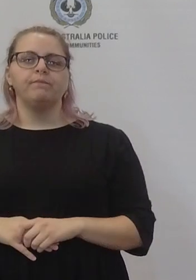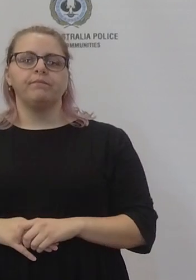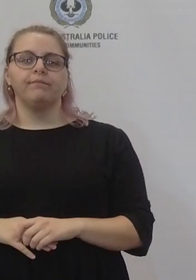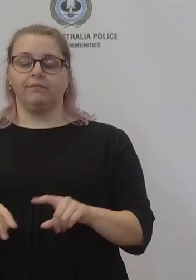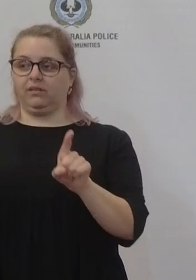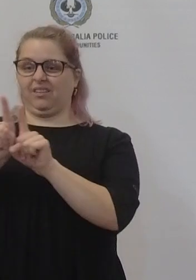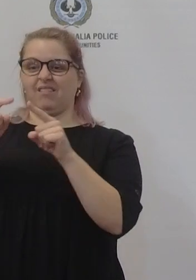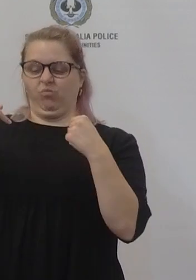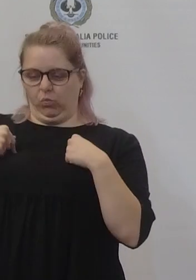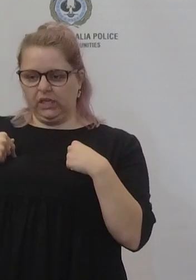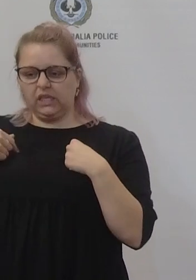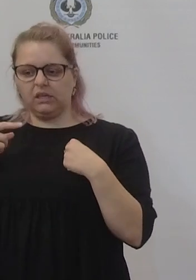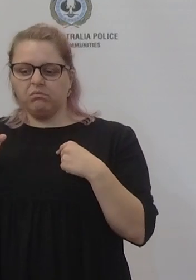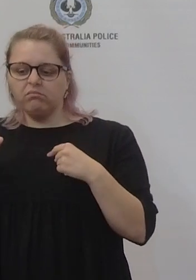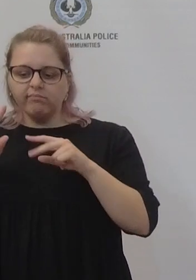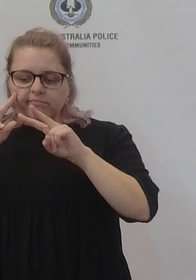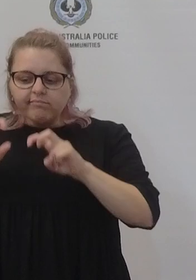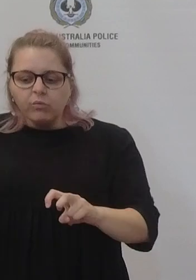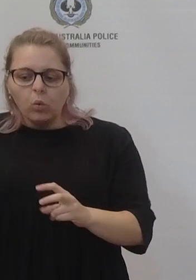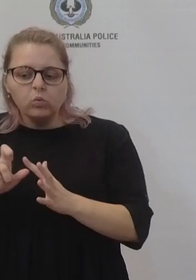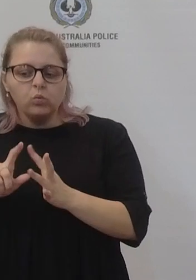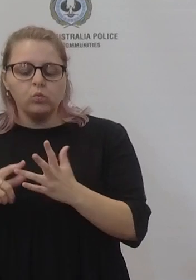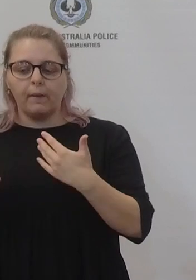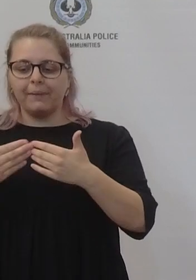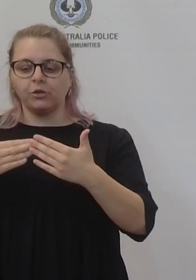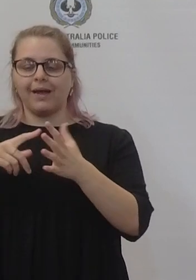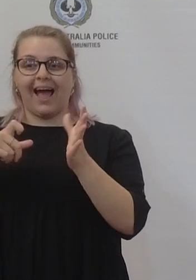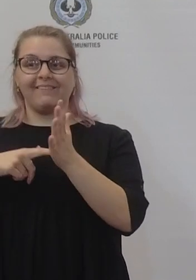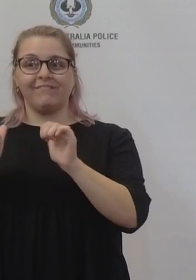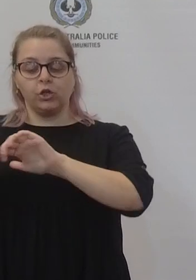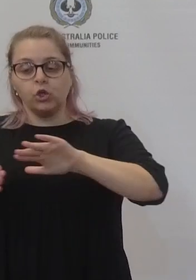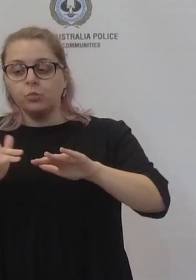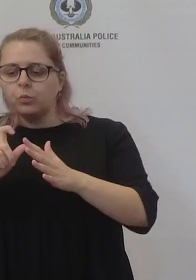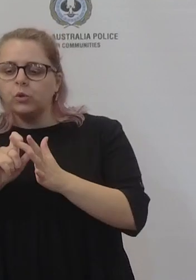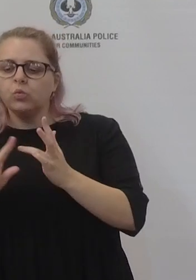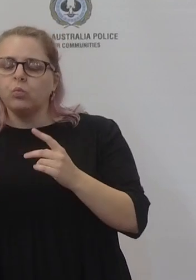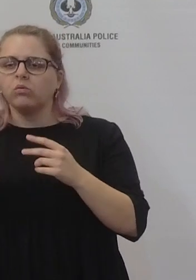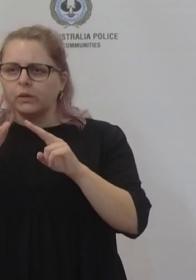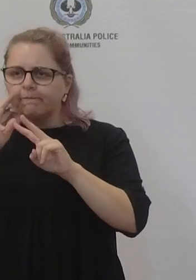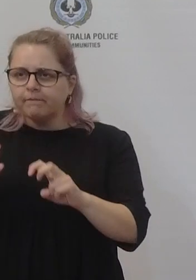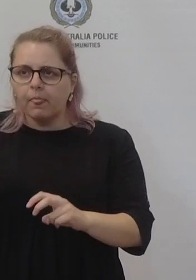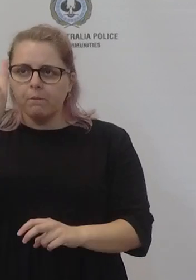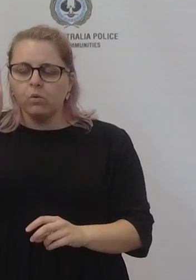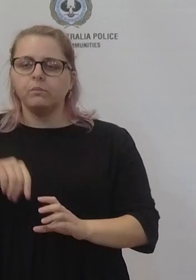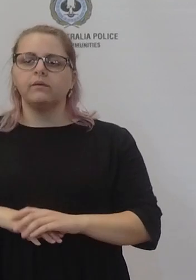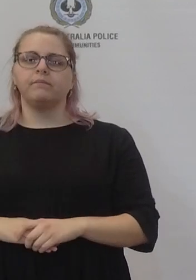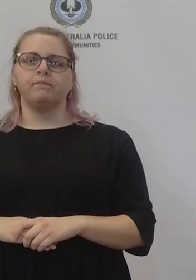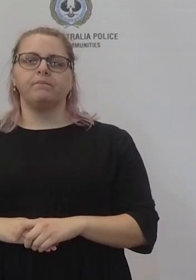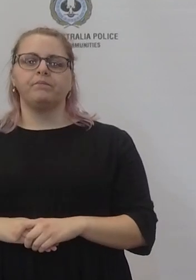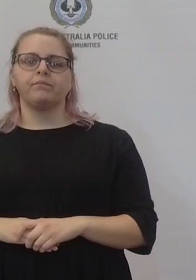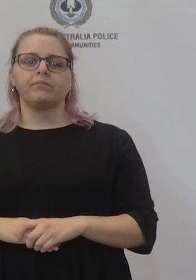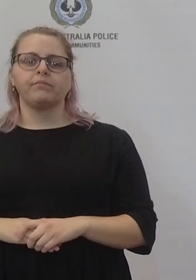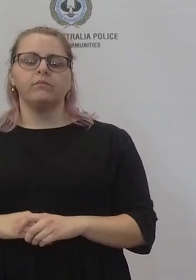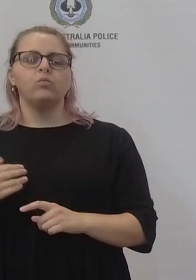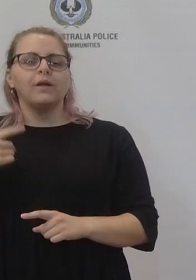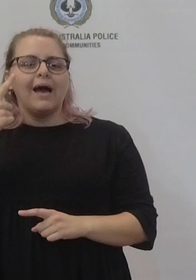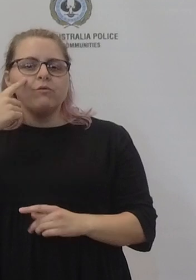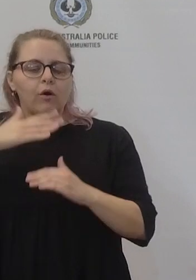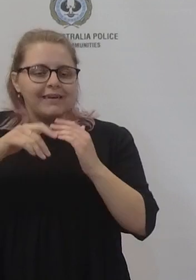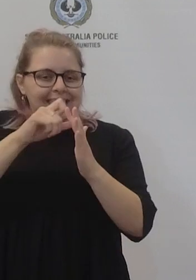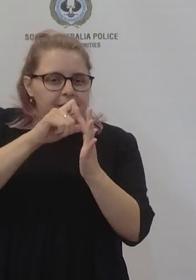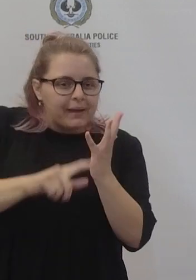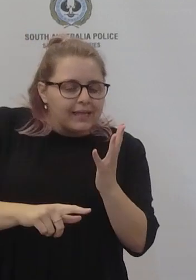also we're taking a lead for aged care and disability and health and we're looking at um uh other uh types of